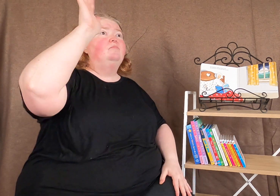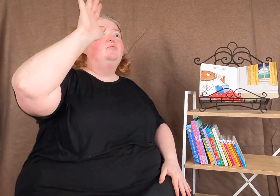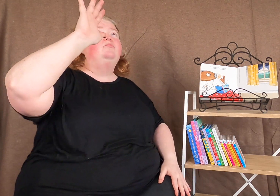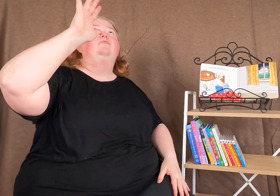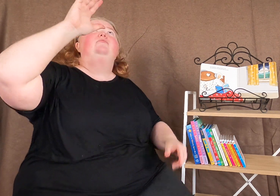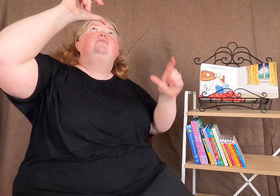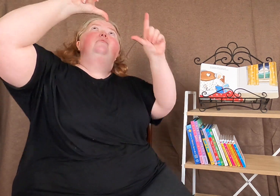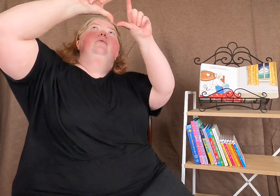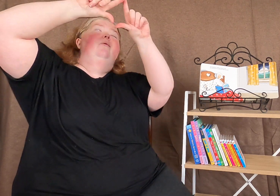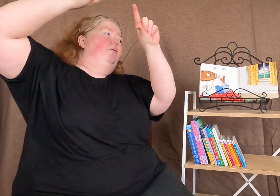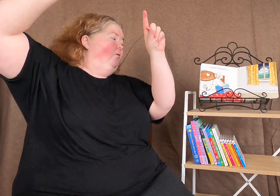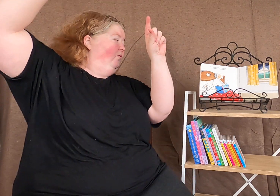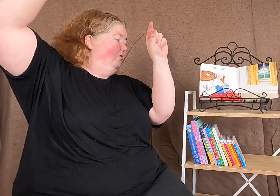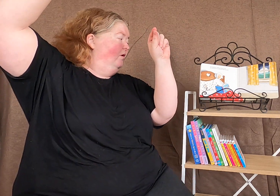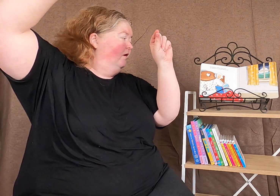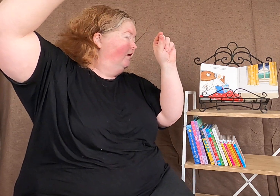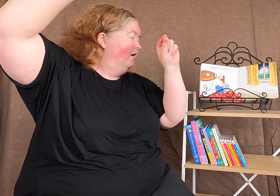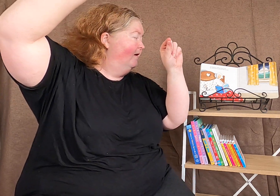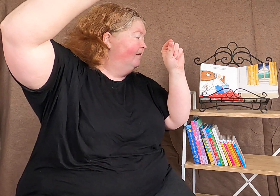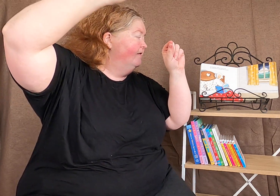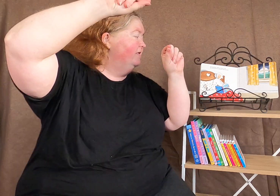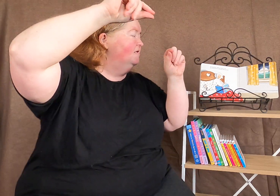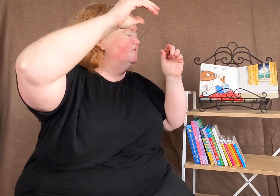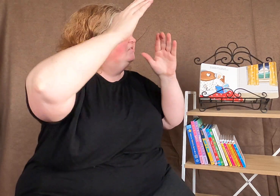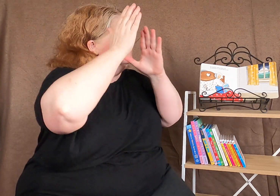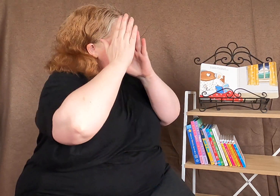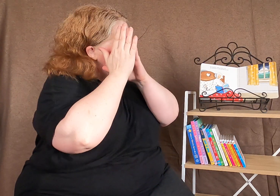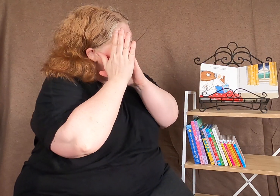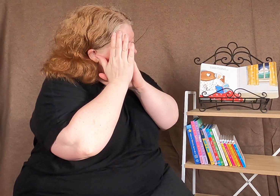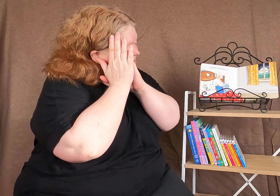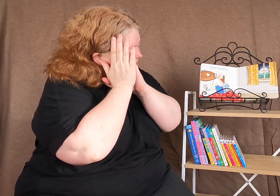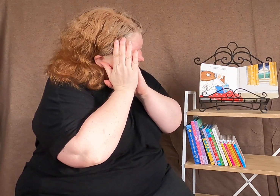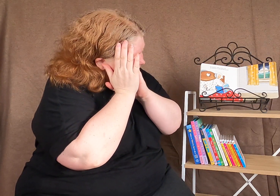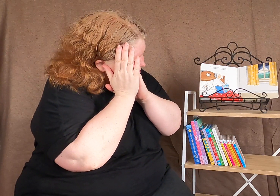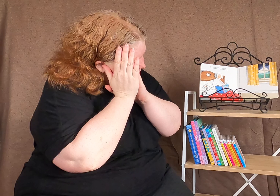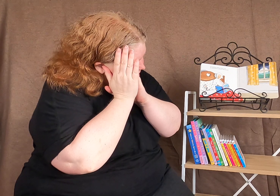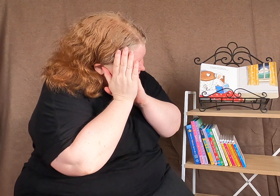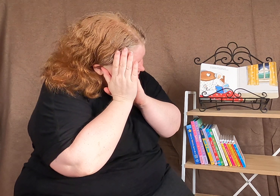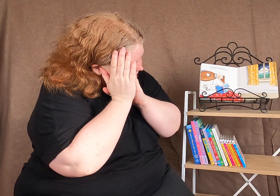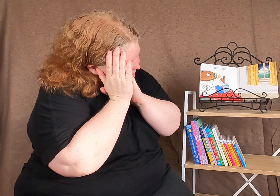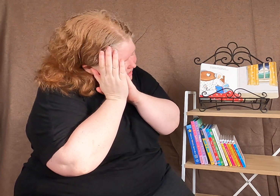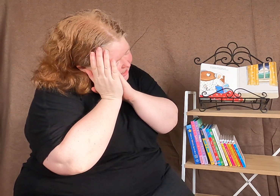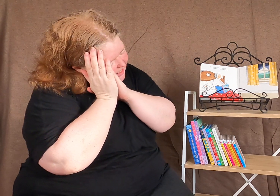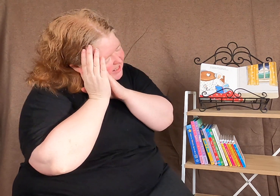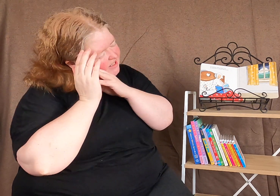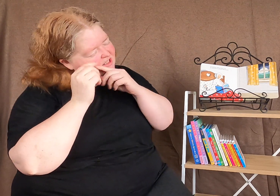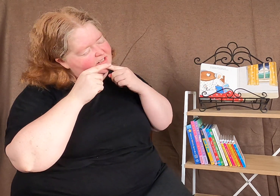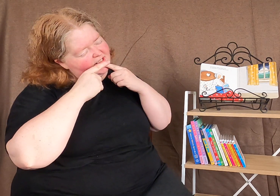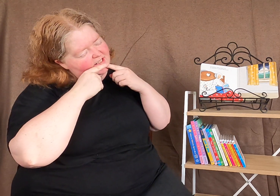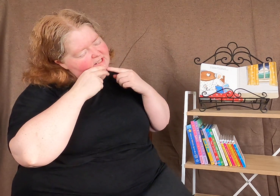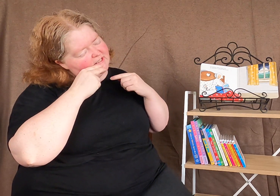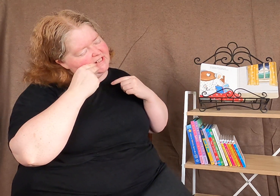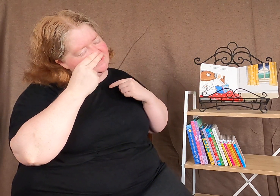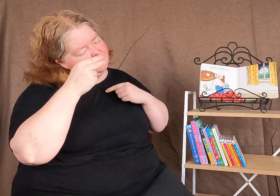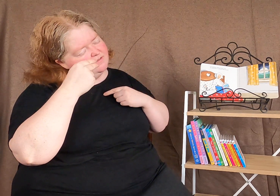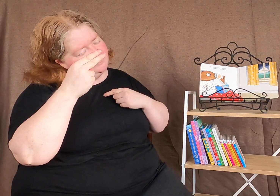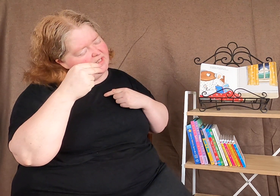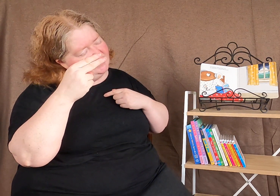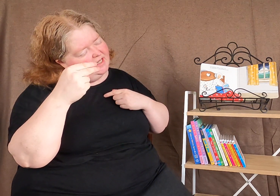moon. Then I drift off to sleep as she sings me